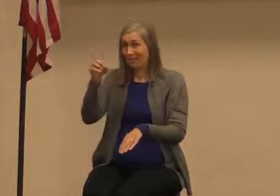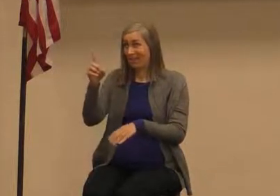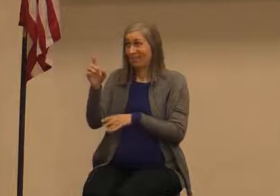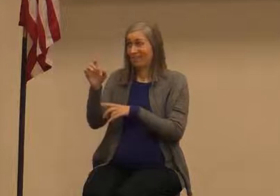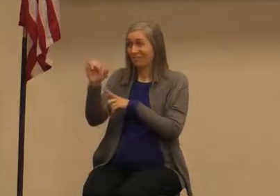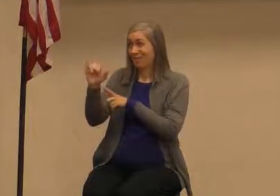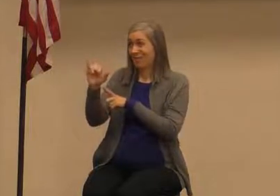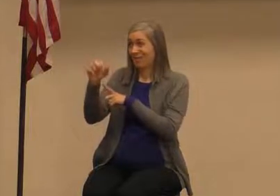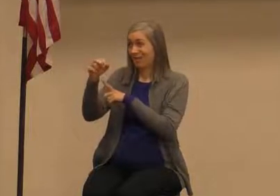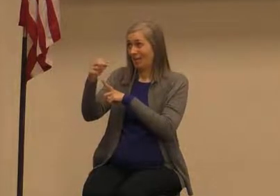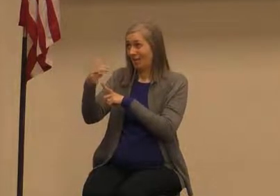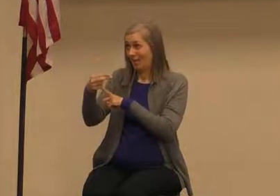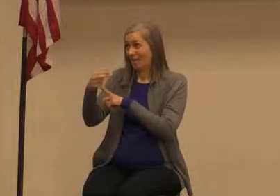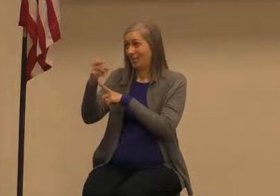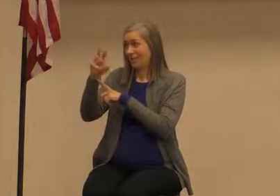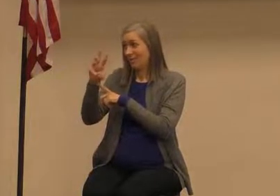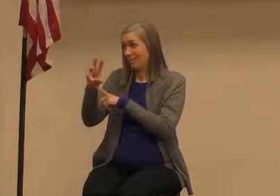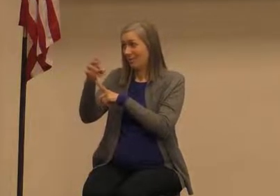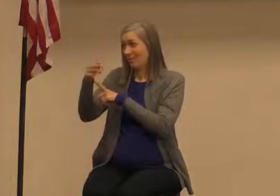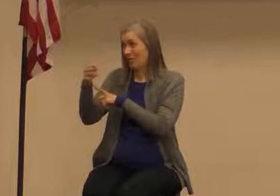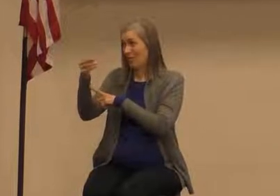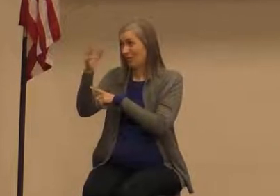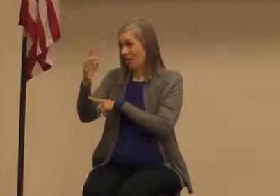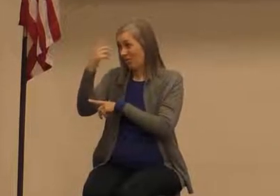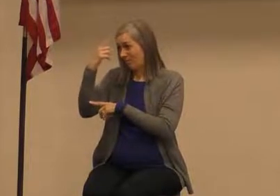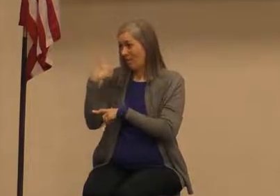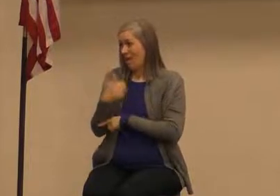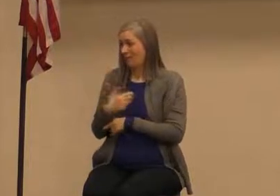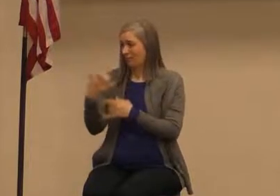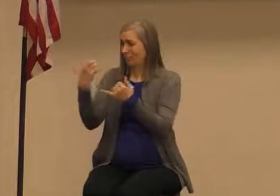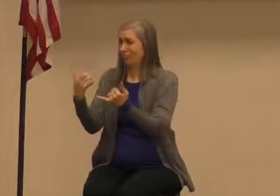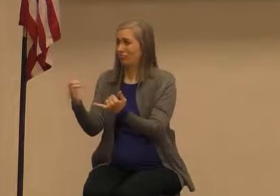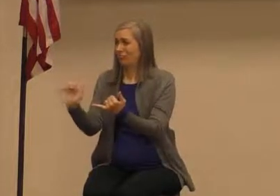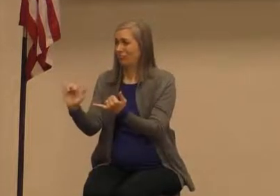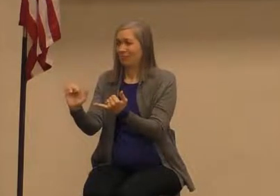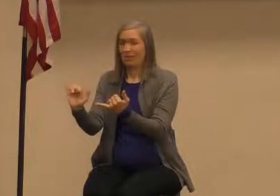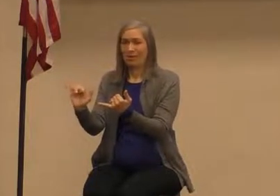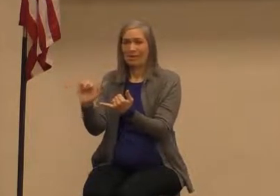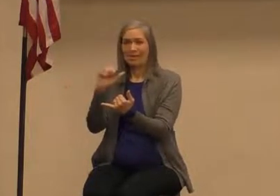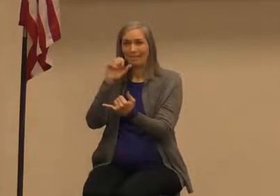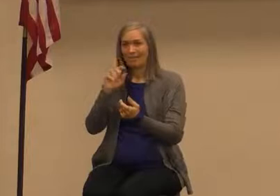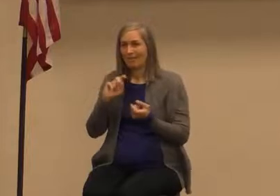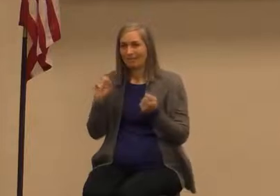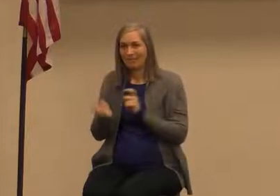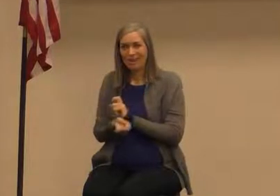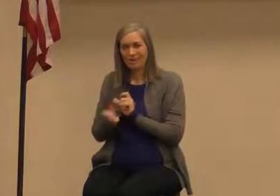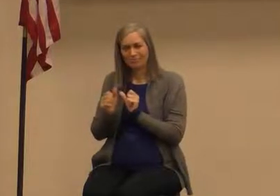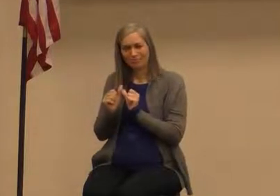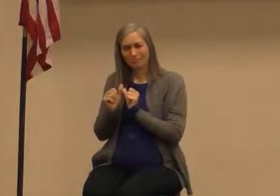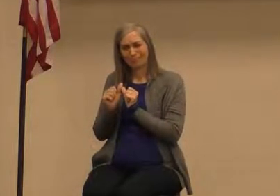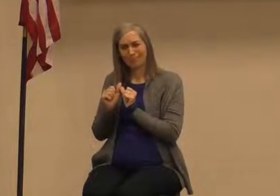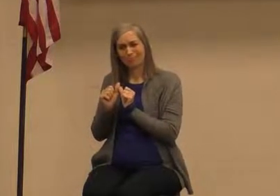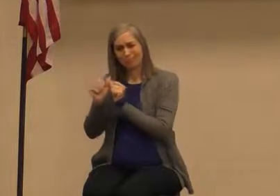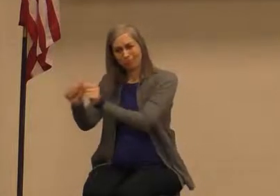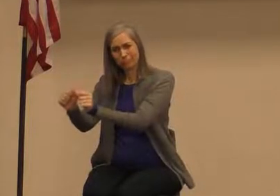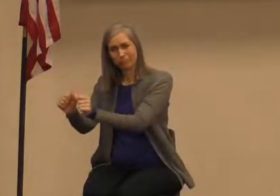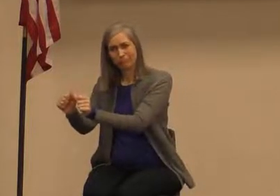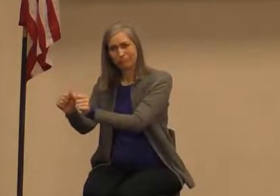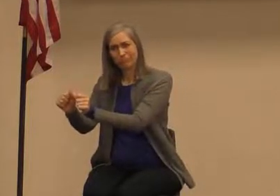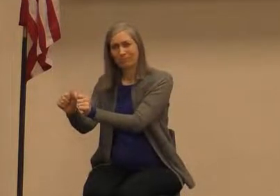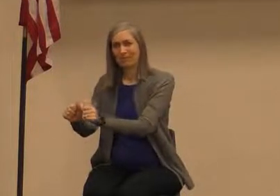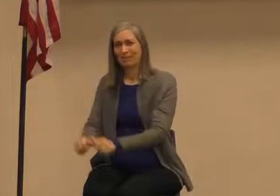us today that hasn't changed brothers and sisters and it is not going to change